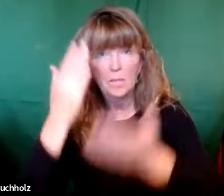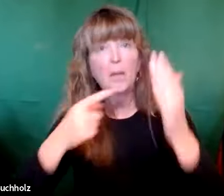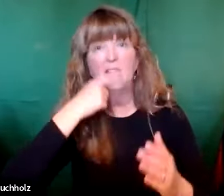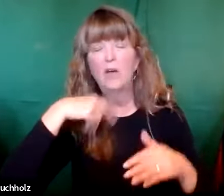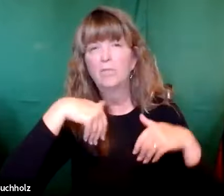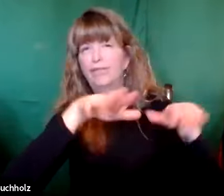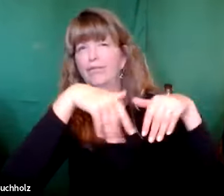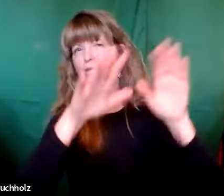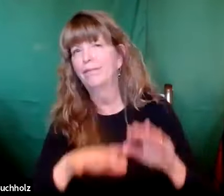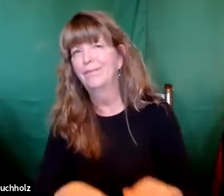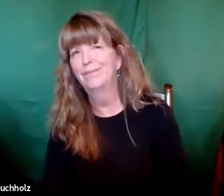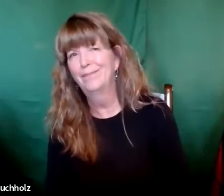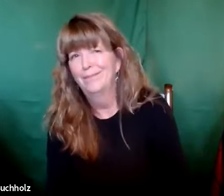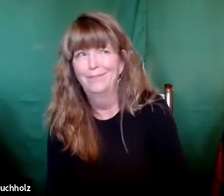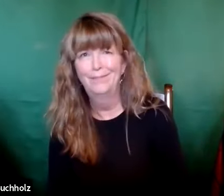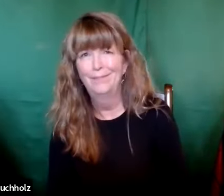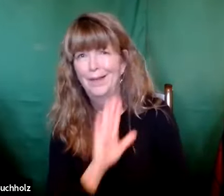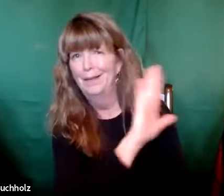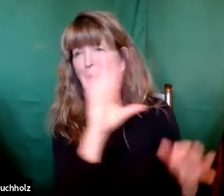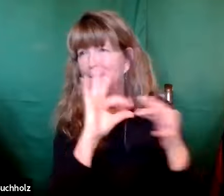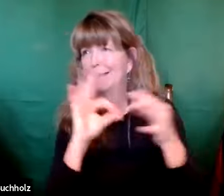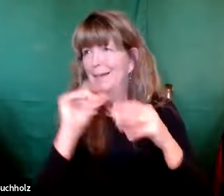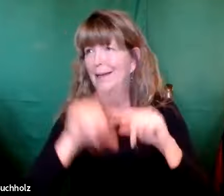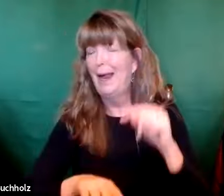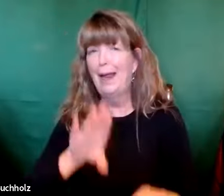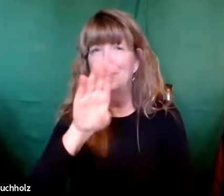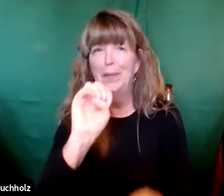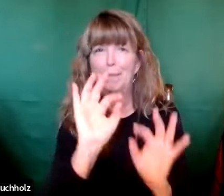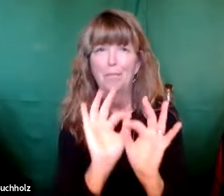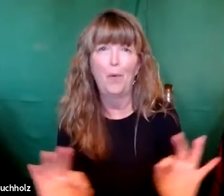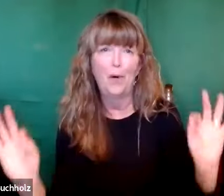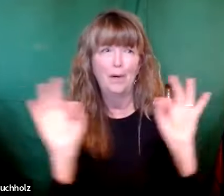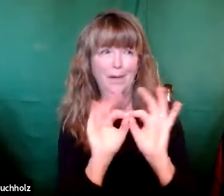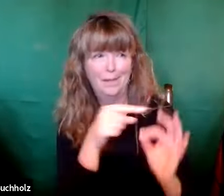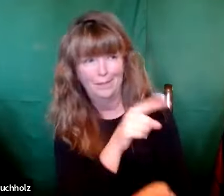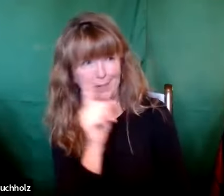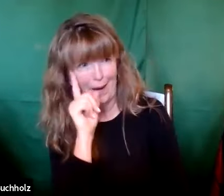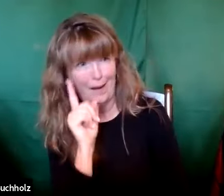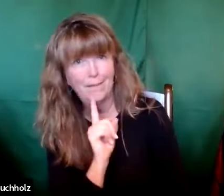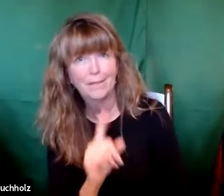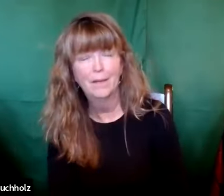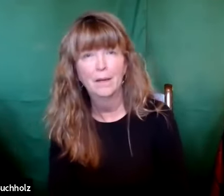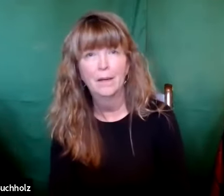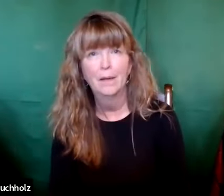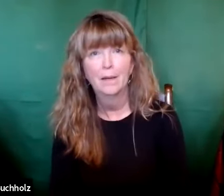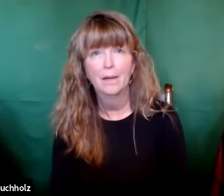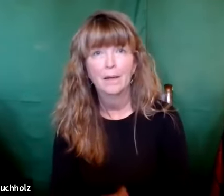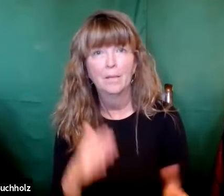we're deaf, right? And maybe some hearing people want to discount us and say, oh, we don't have anything important to say.